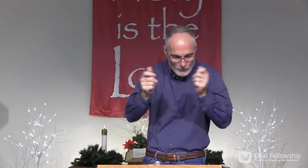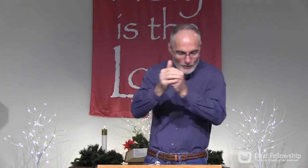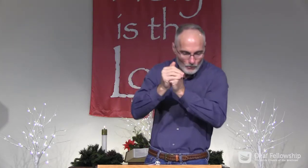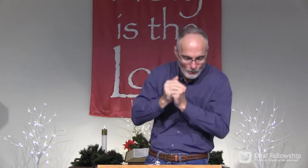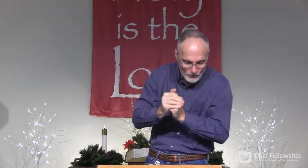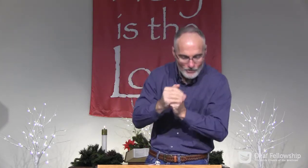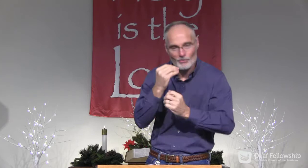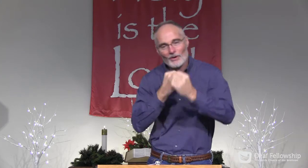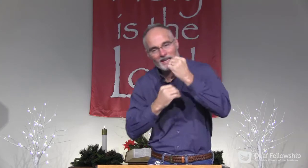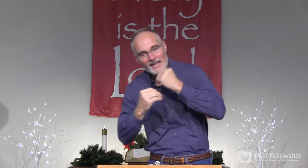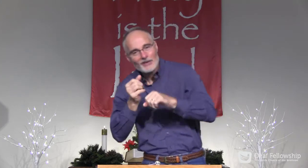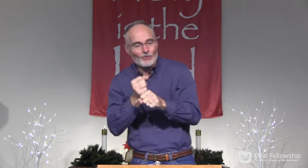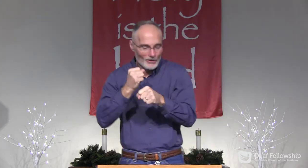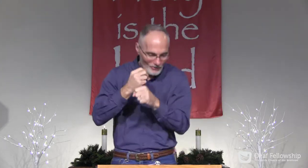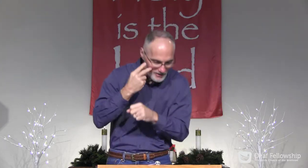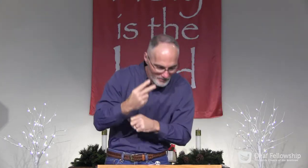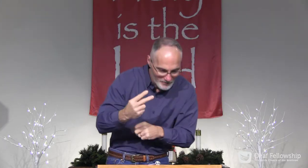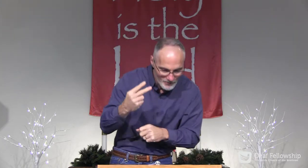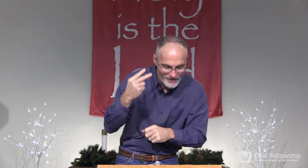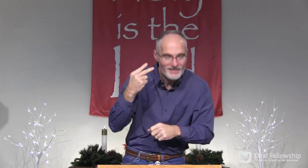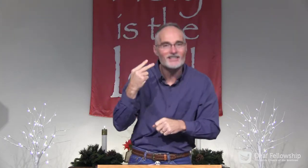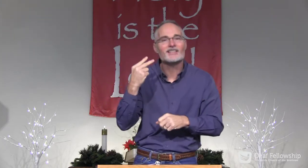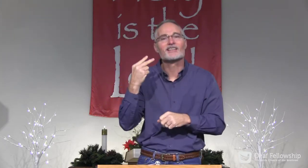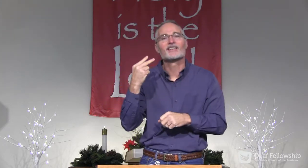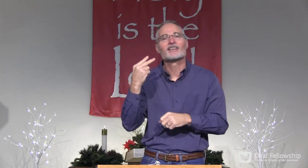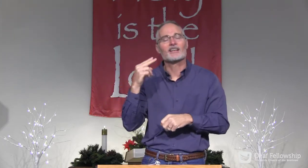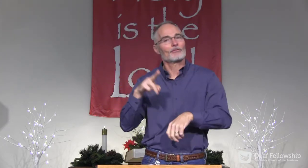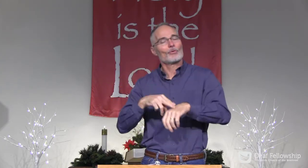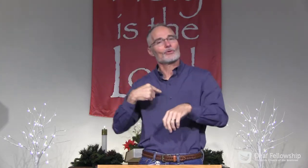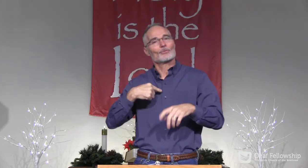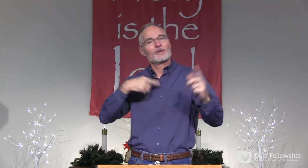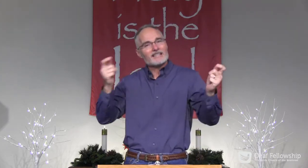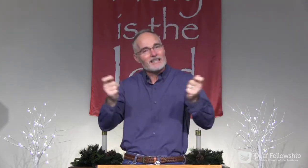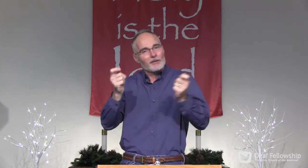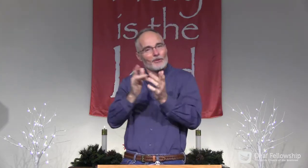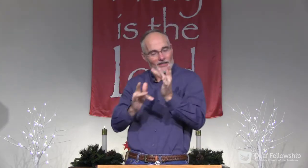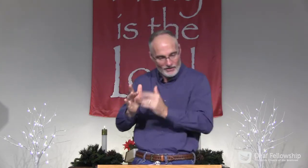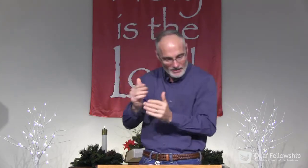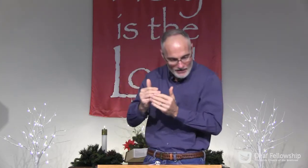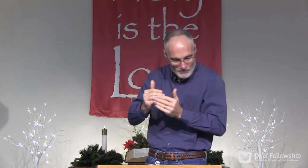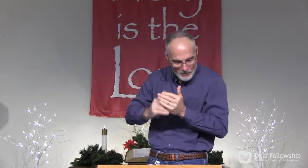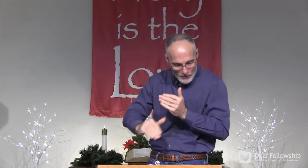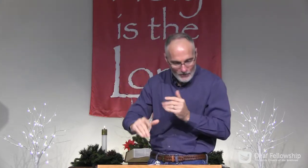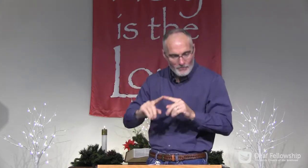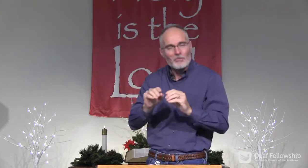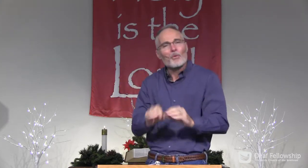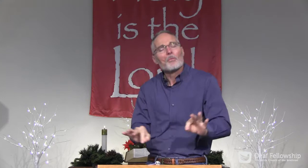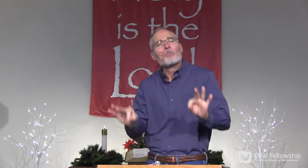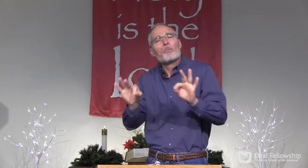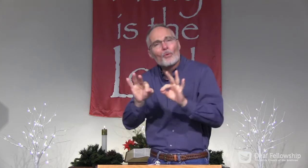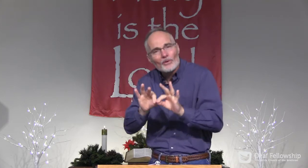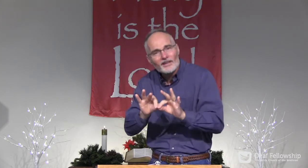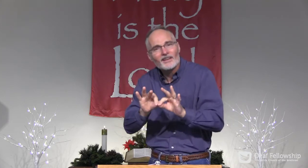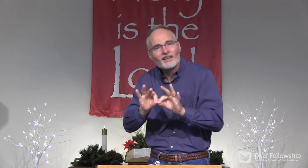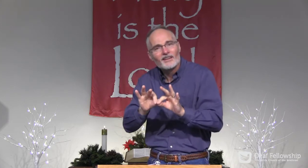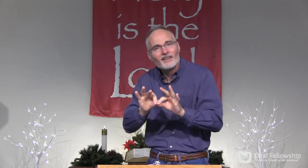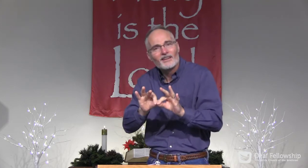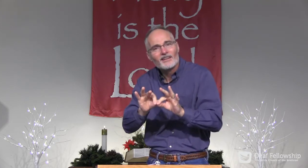So we gather and celebrate worship. We eat together. And we create these memories. We look back